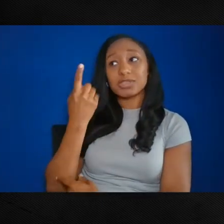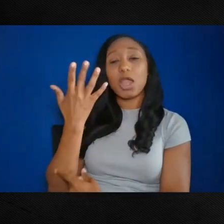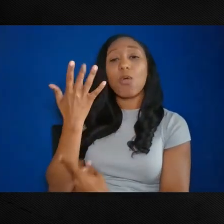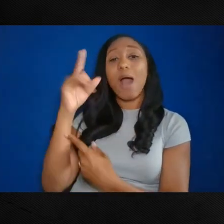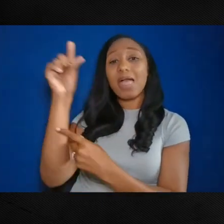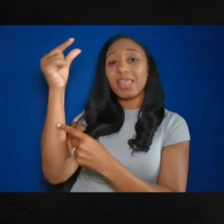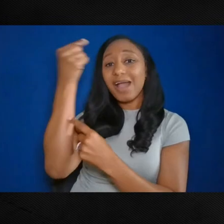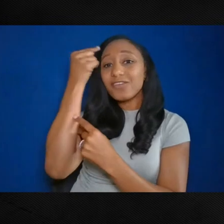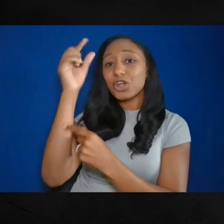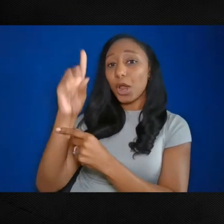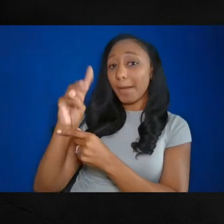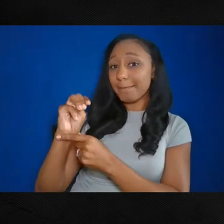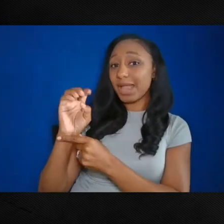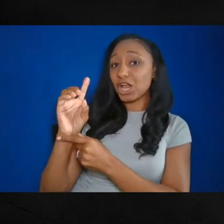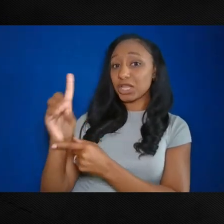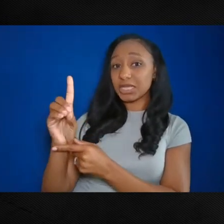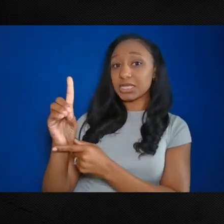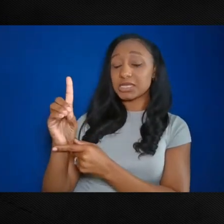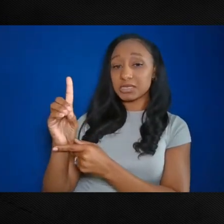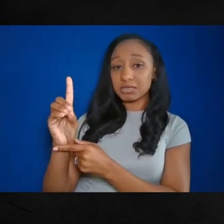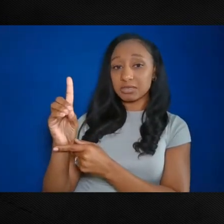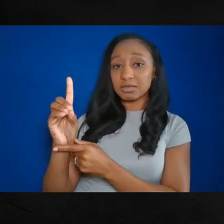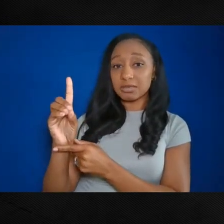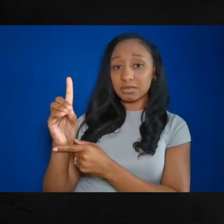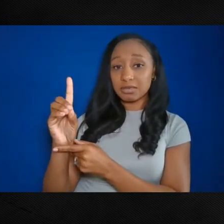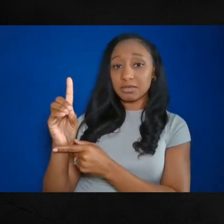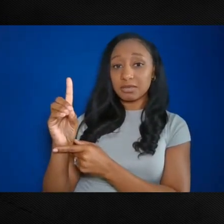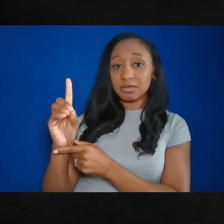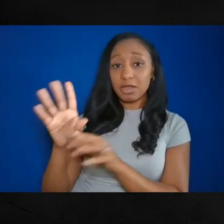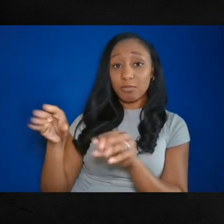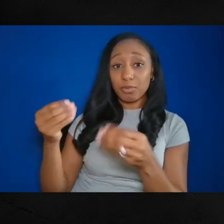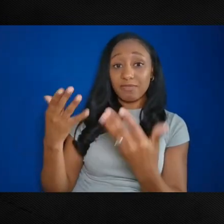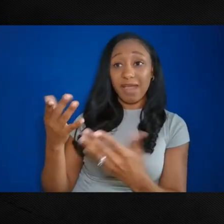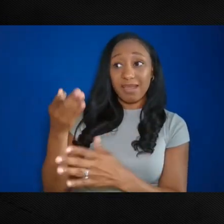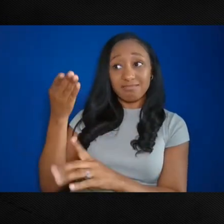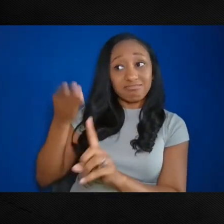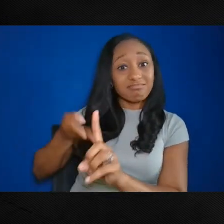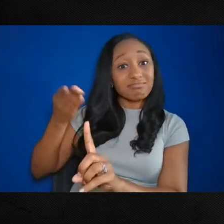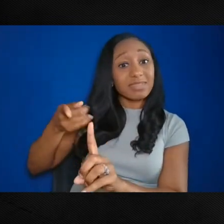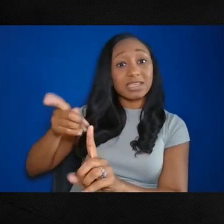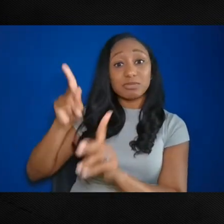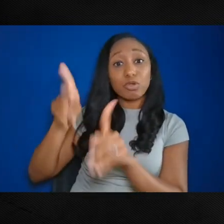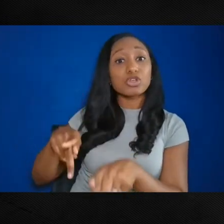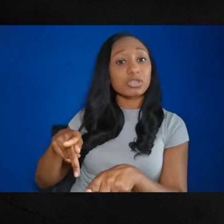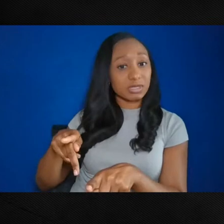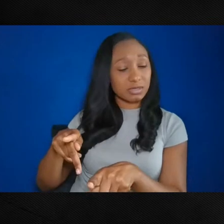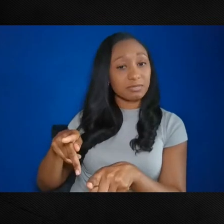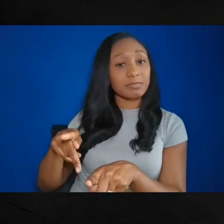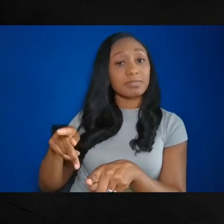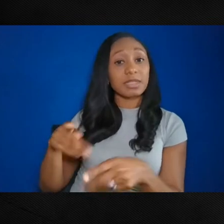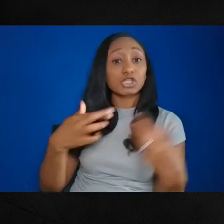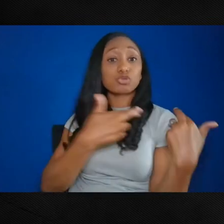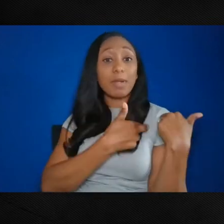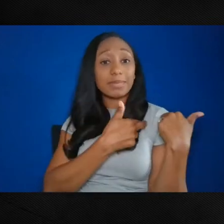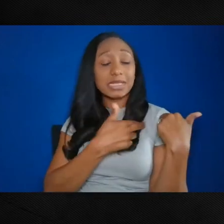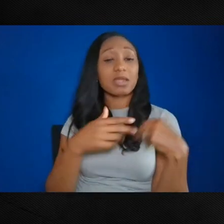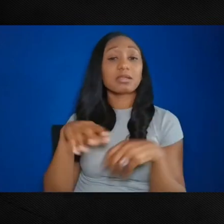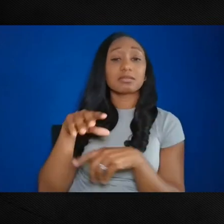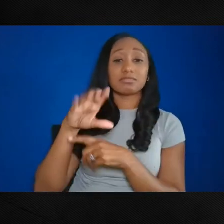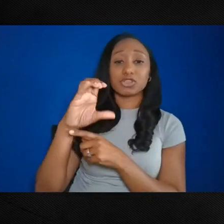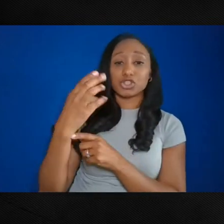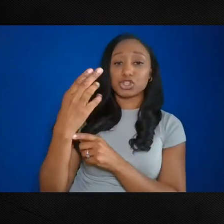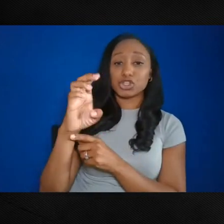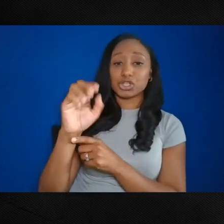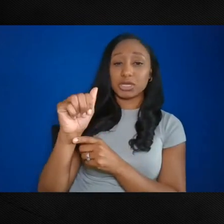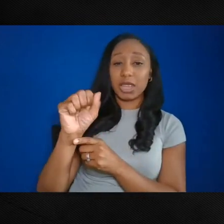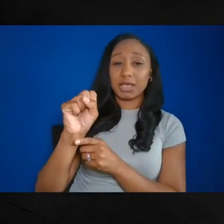has appointed Mr. Leggett the honorary admiral of the Chesapeake. So today our admiral will go